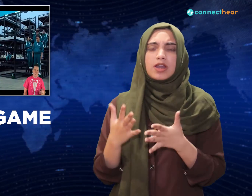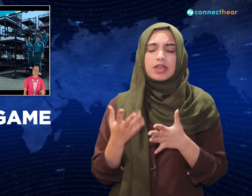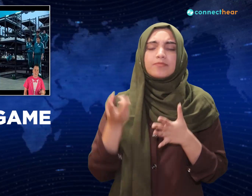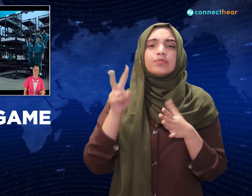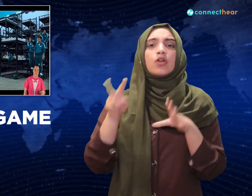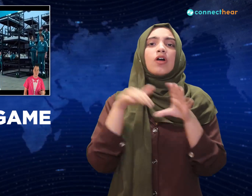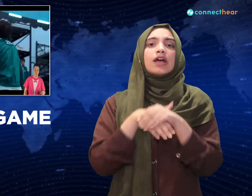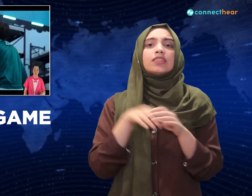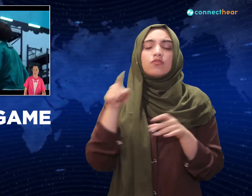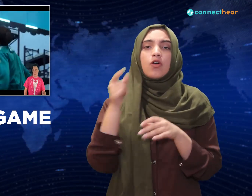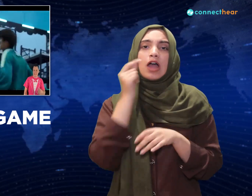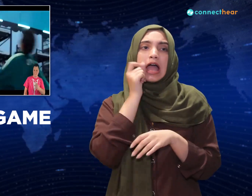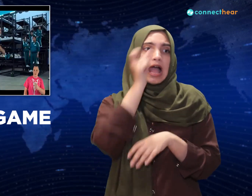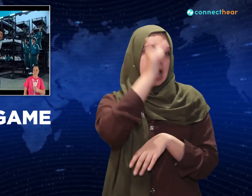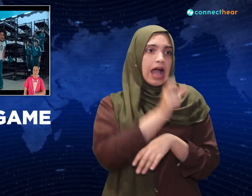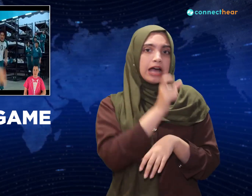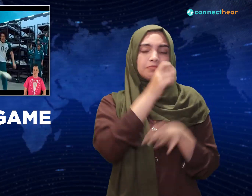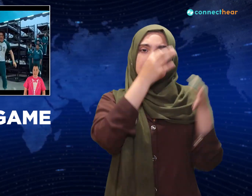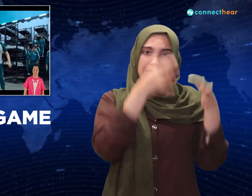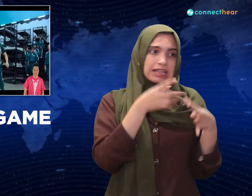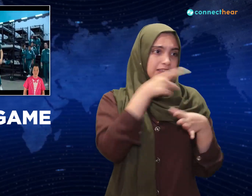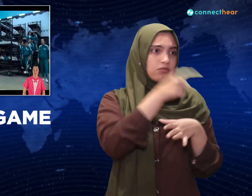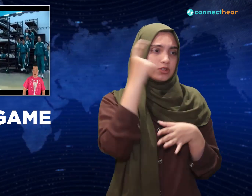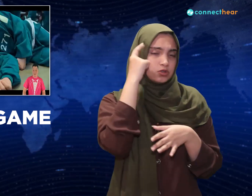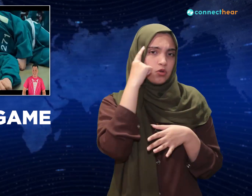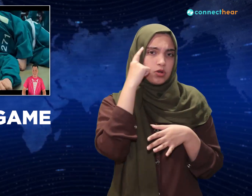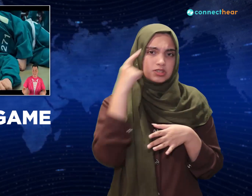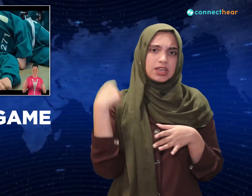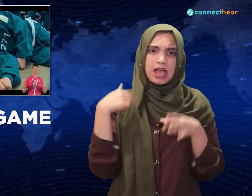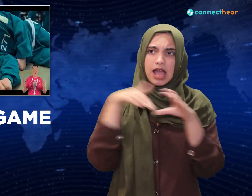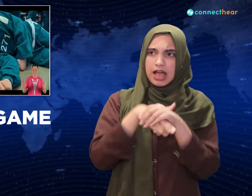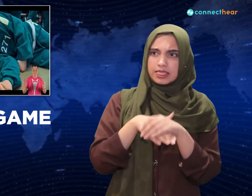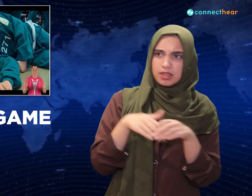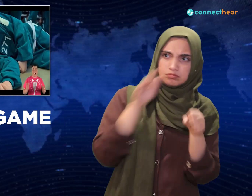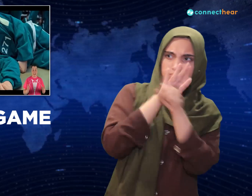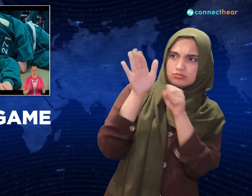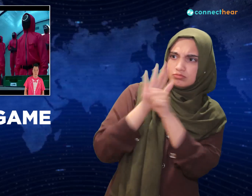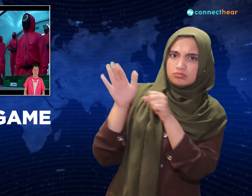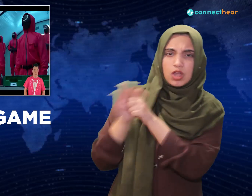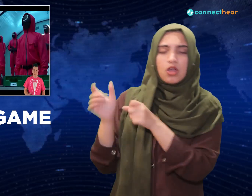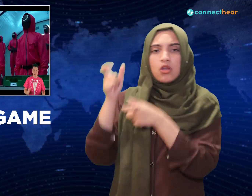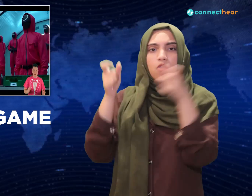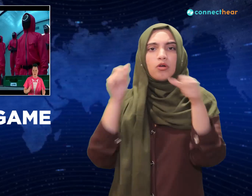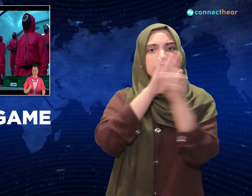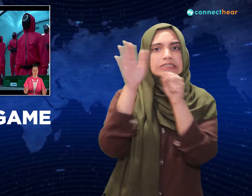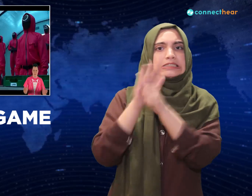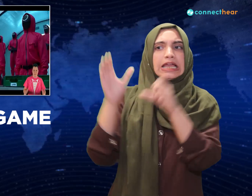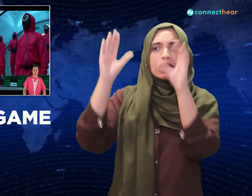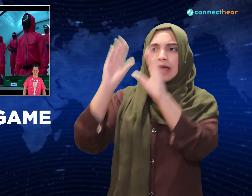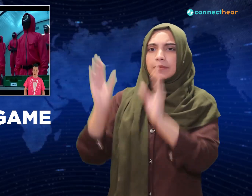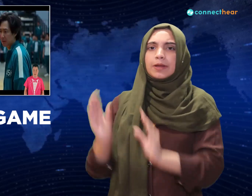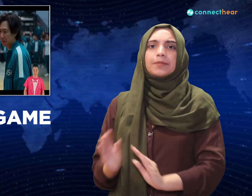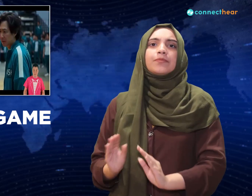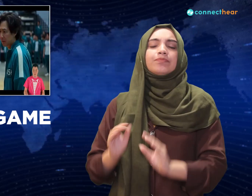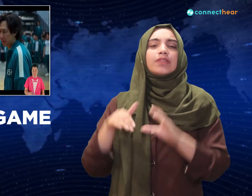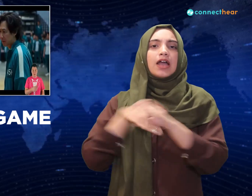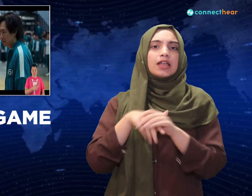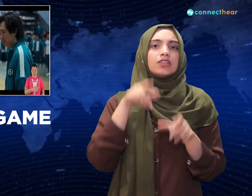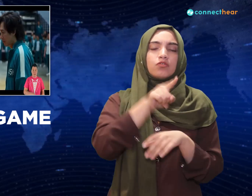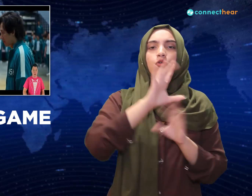guy stands up to him, he gets a beating. In fact, he killed this guy. But the pinks do nothing to stop it, they just bring in a